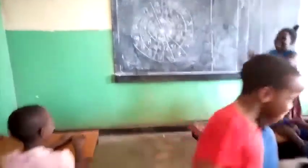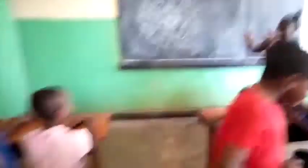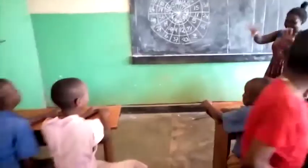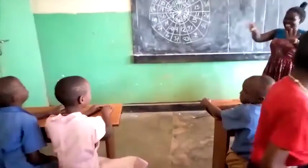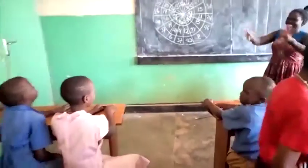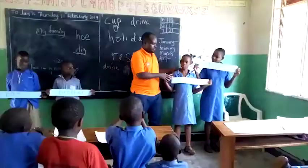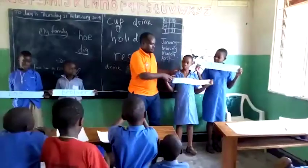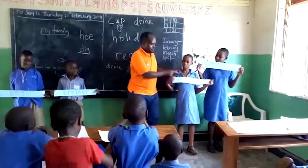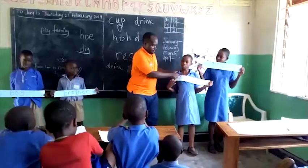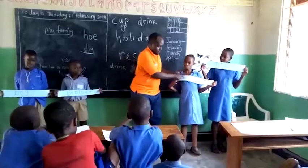15.